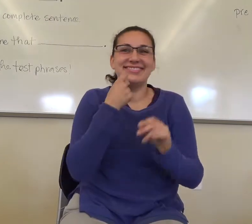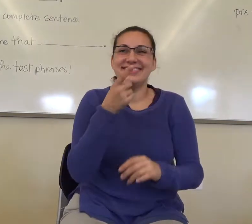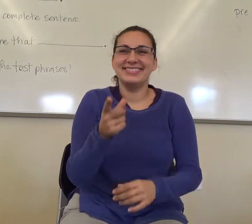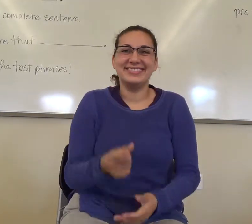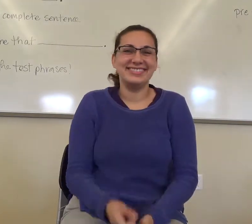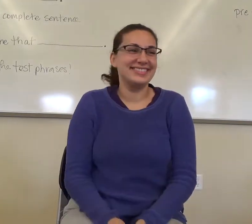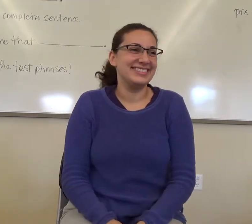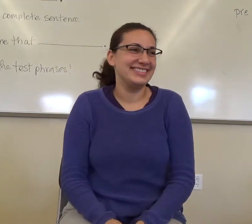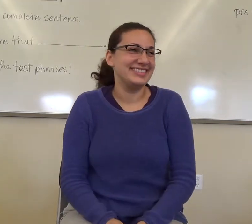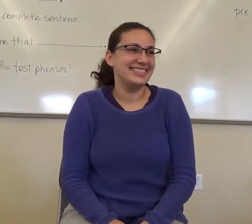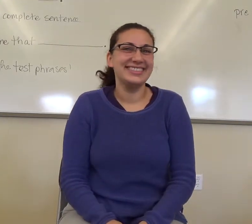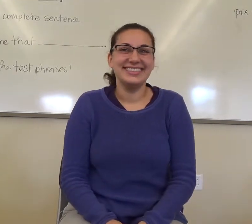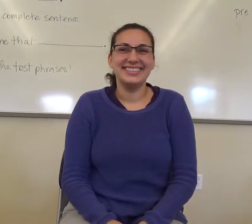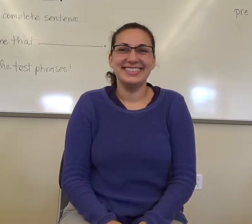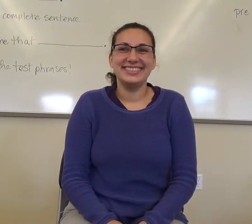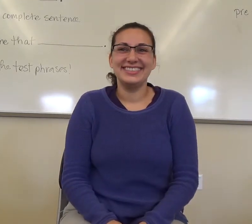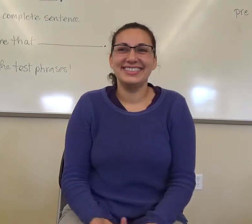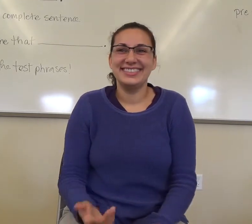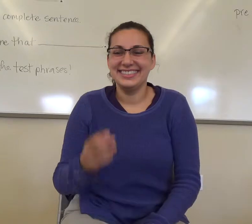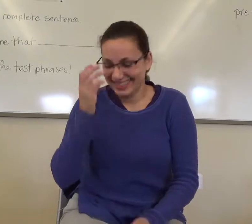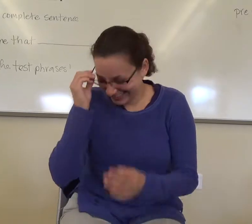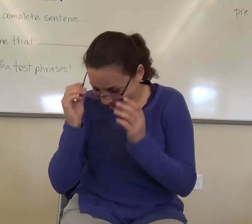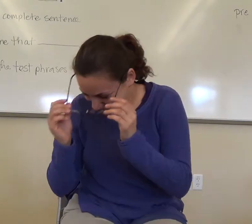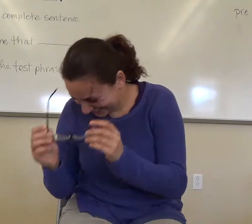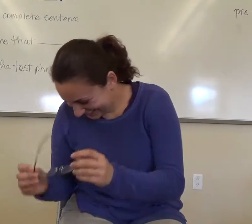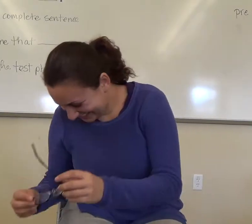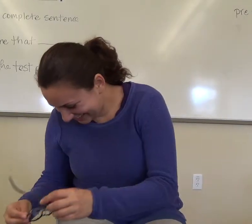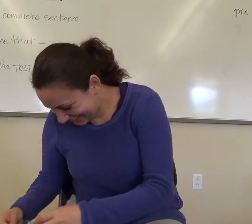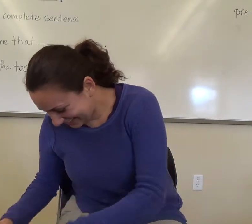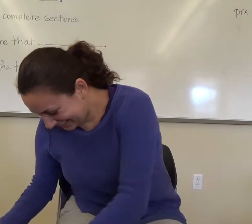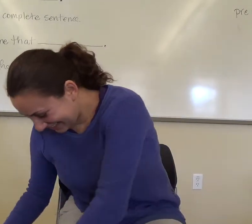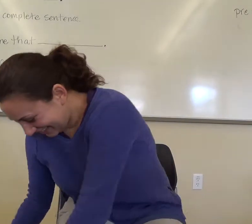So, what is this first paragraph about?